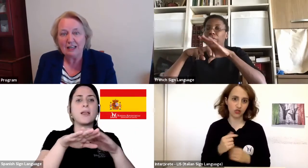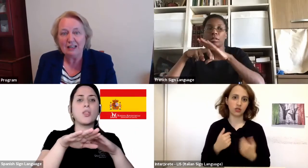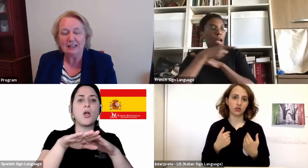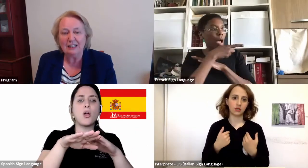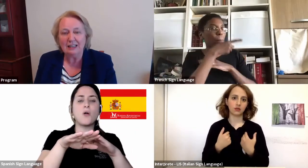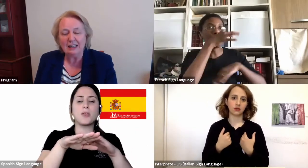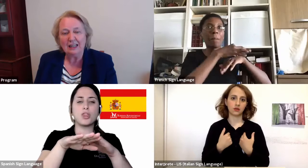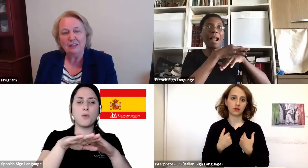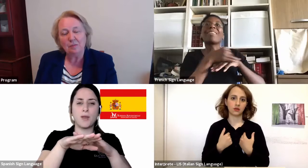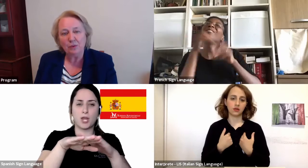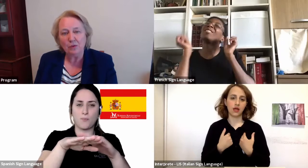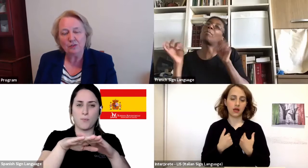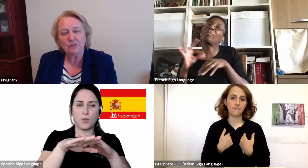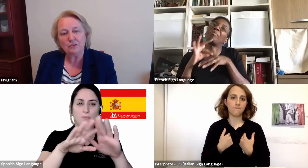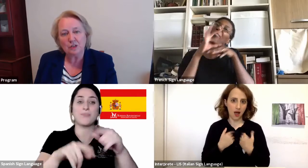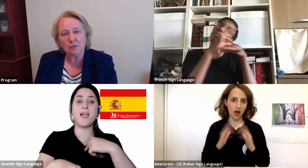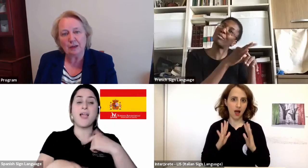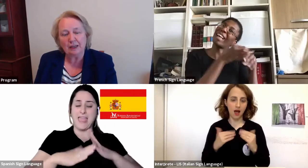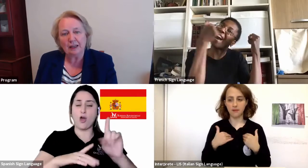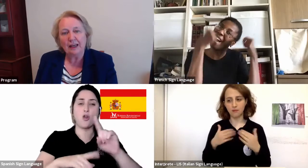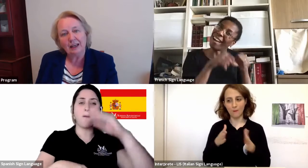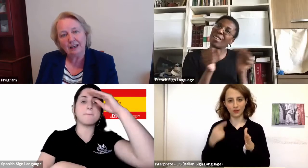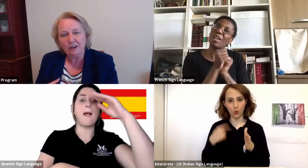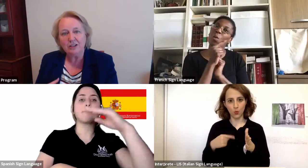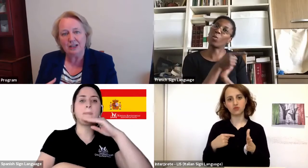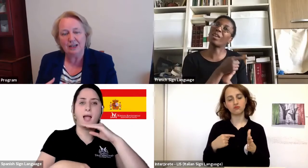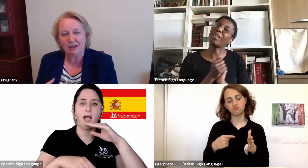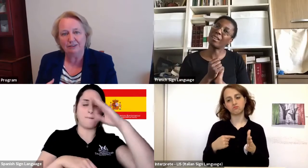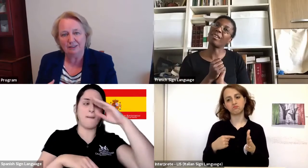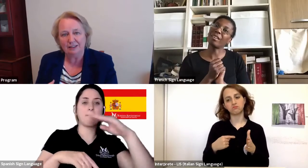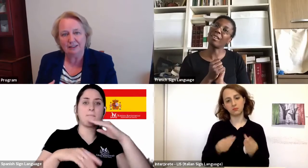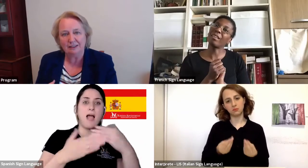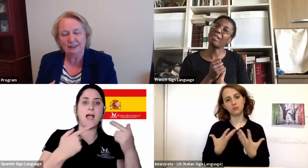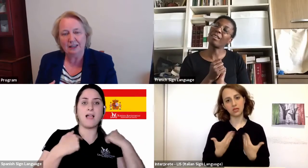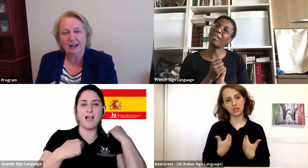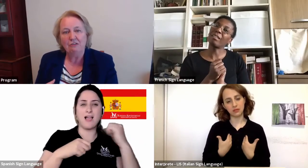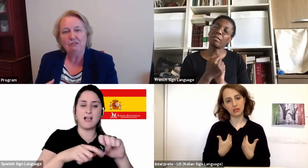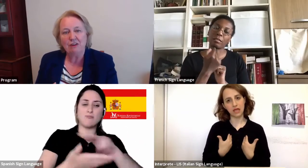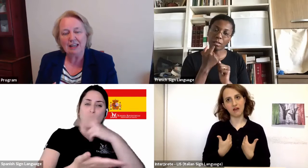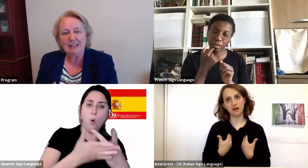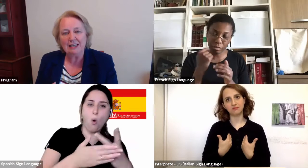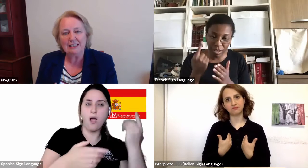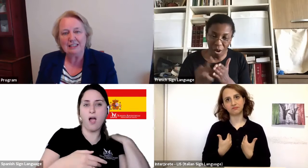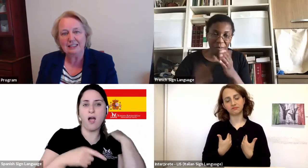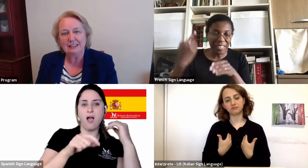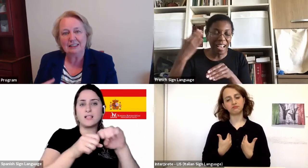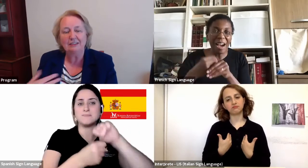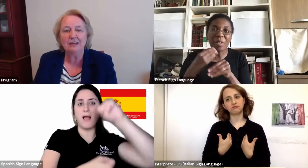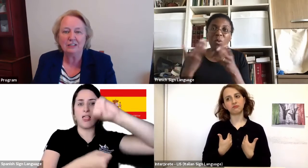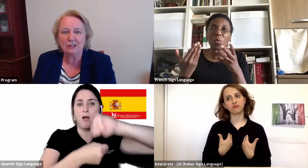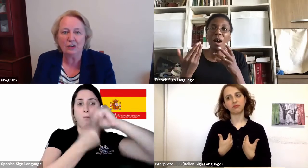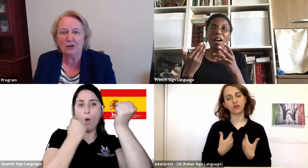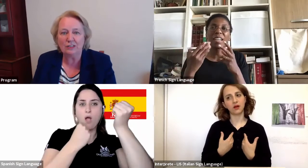relearning the importance of stopping, acknowledging how I feel, recognising it,